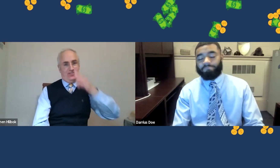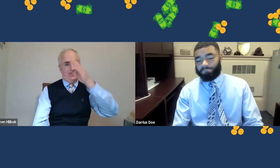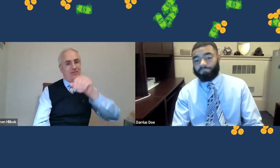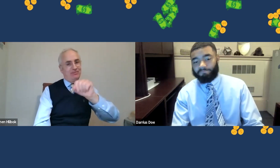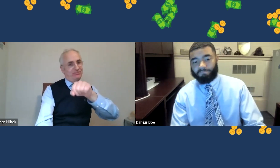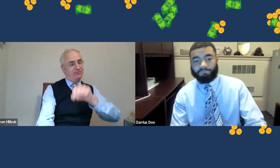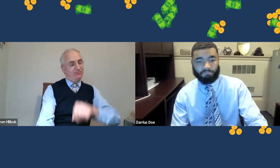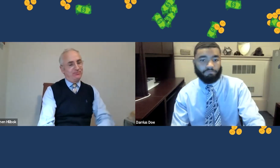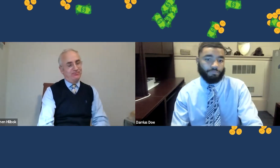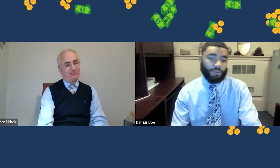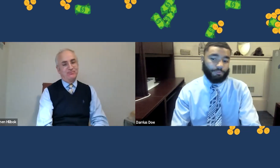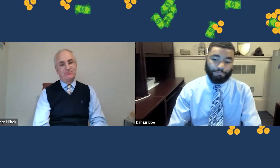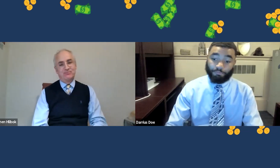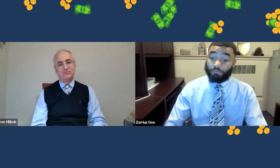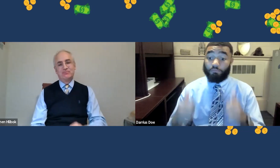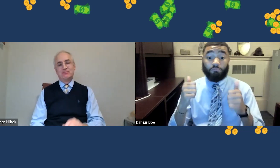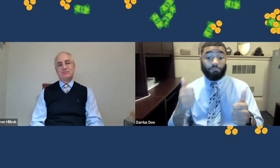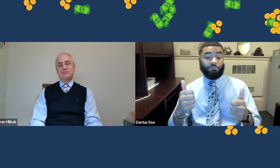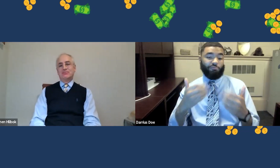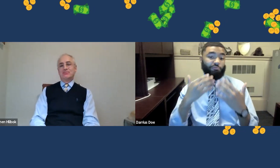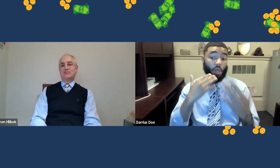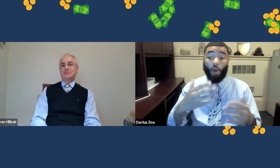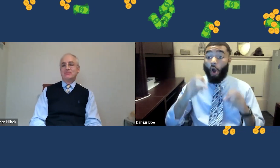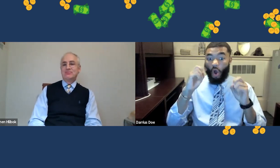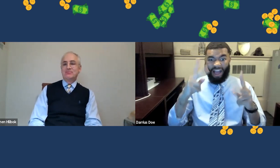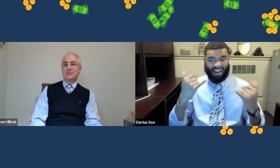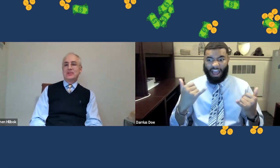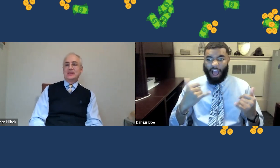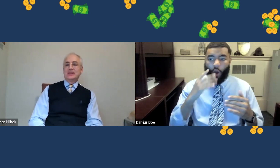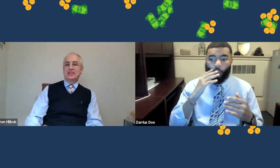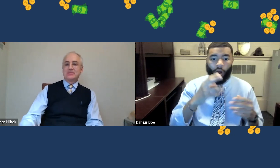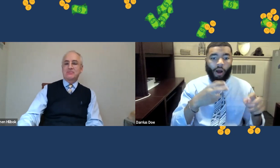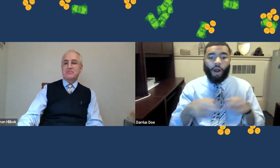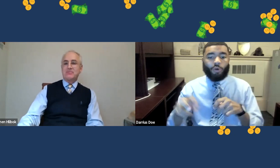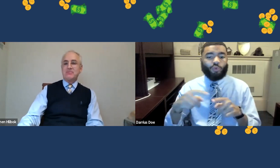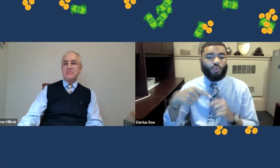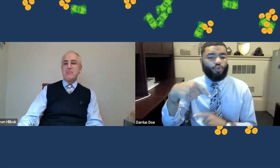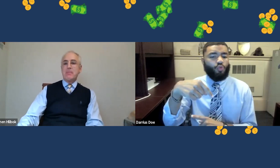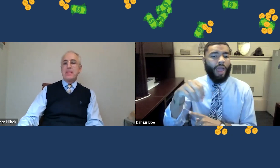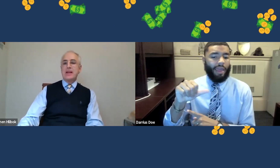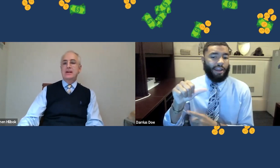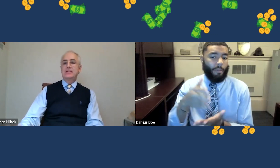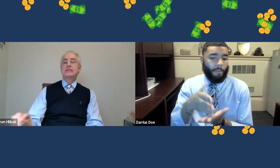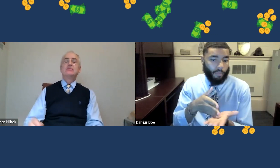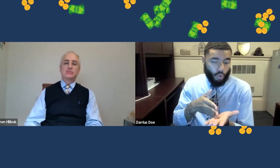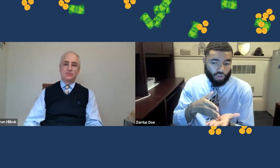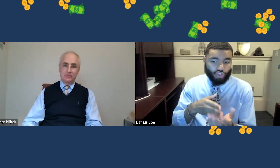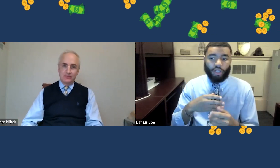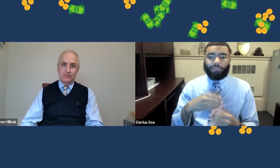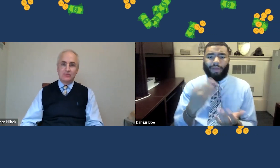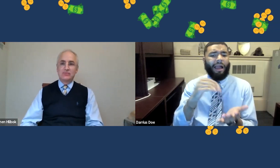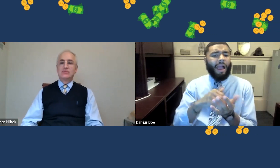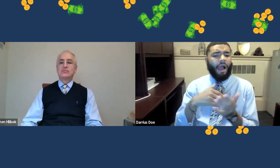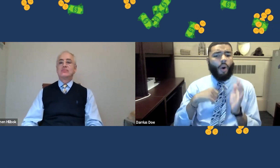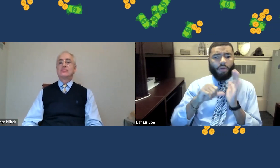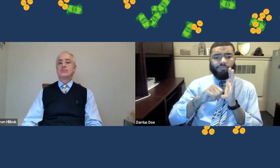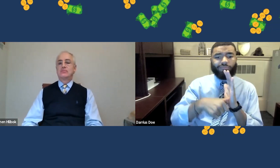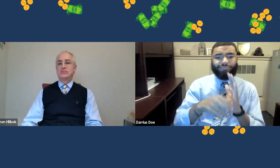how things will compound up the curve. Great. Thank you. We will shift over to the Q&A section.